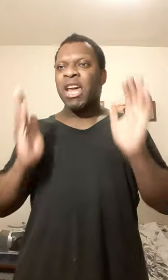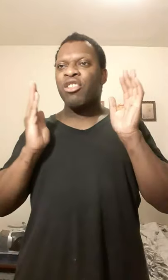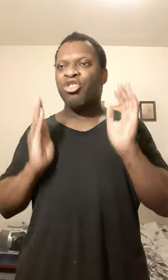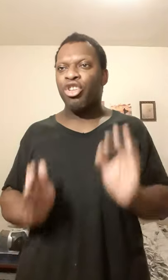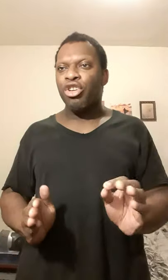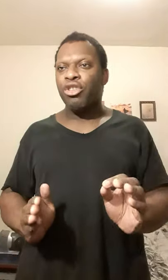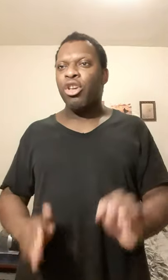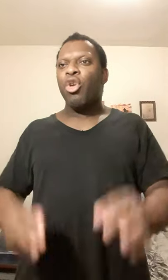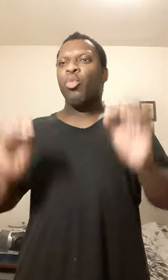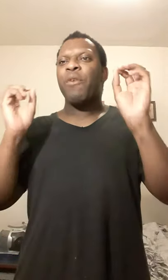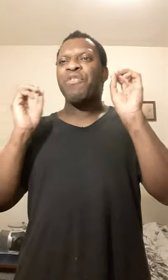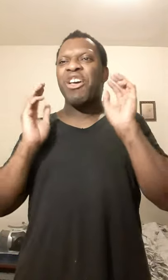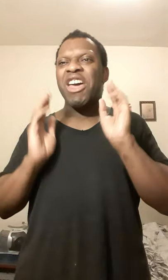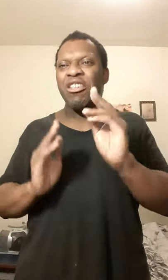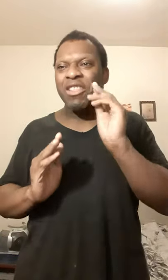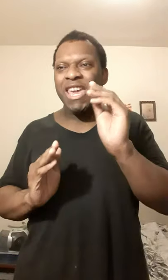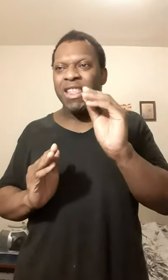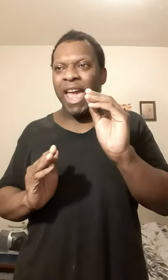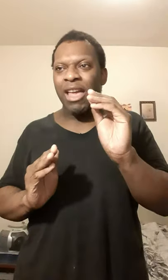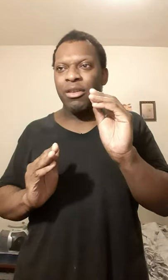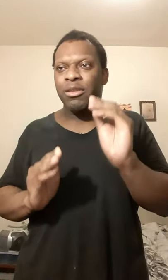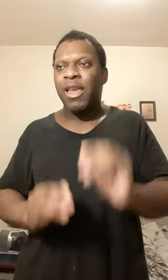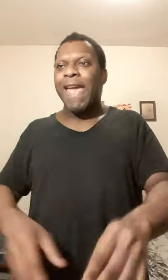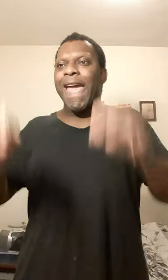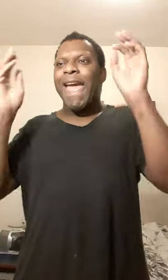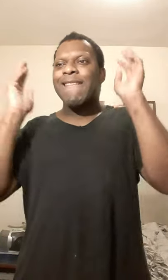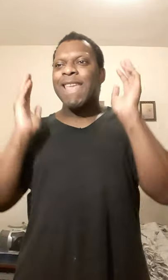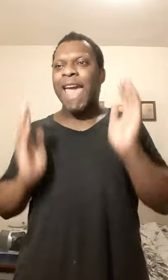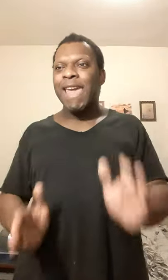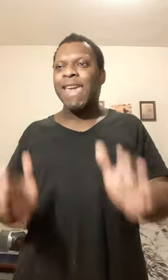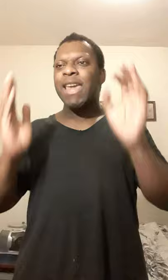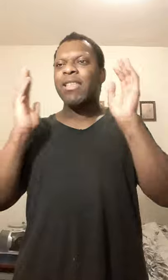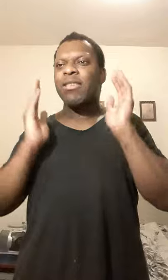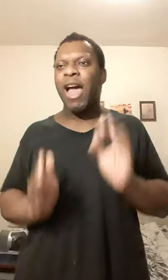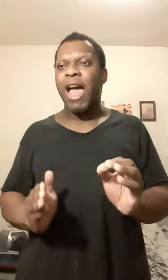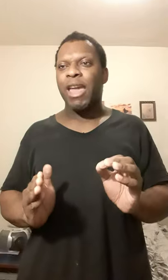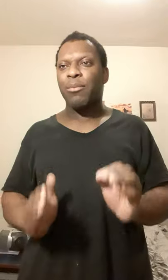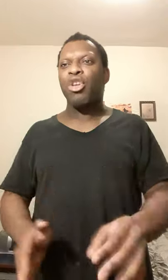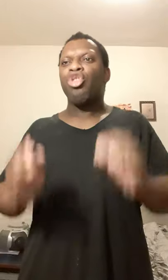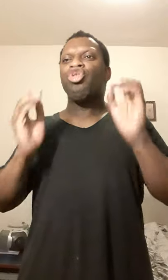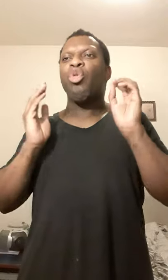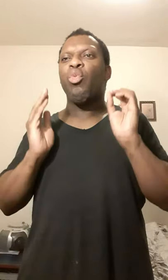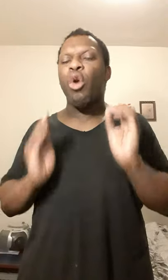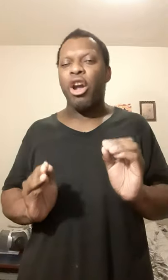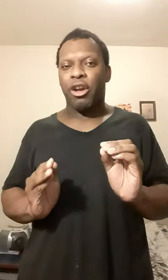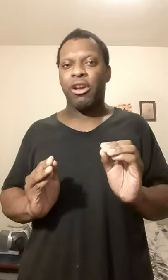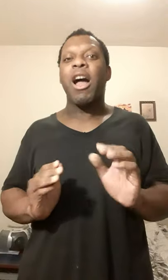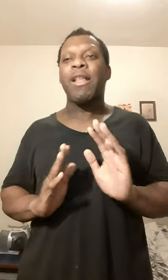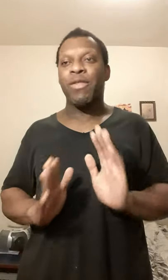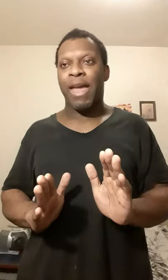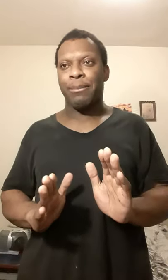concerned with the little details and taking the time to work on them.